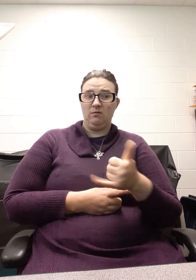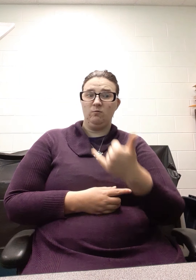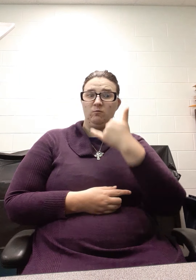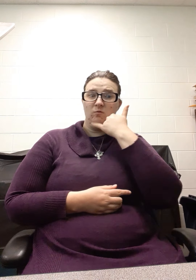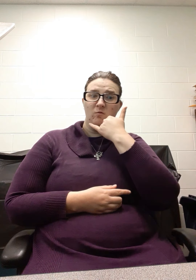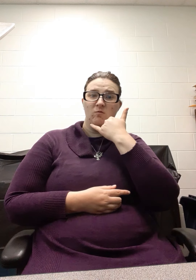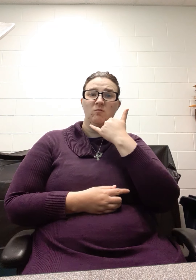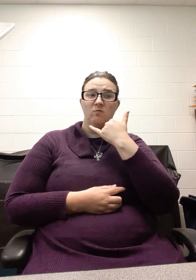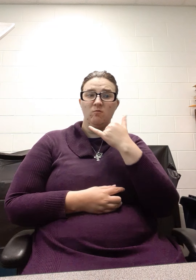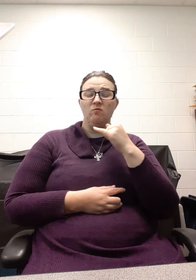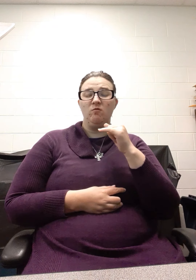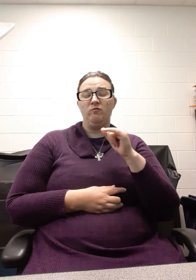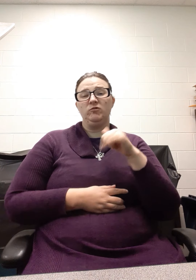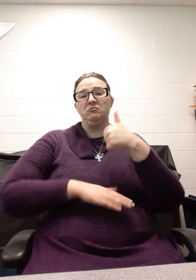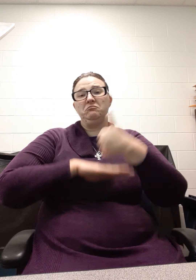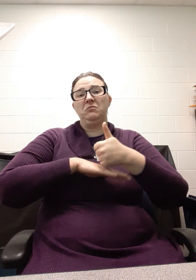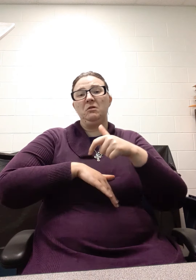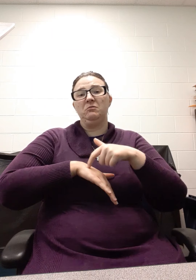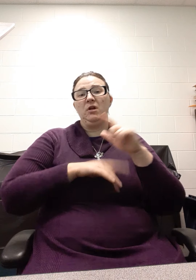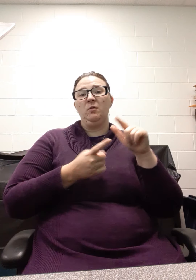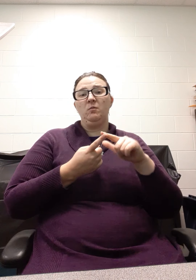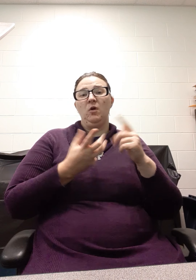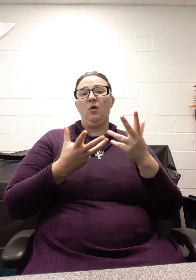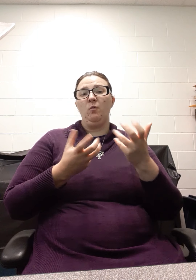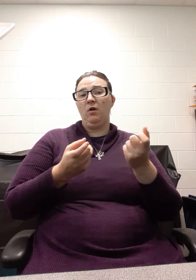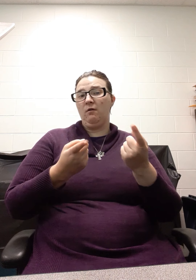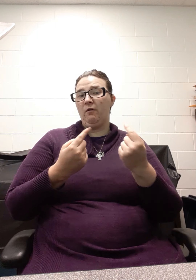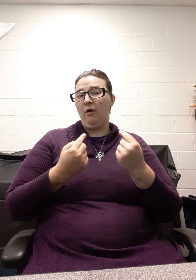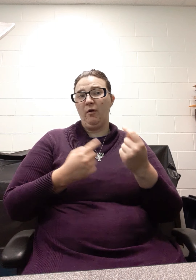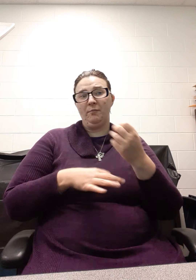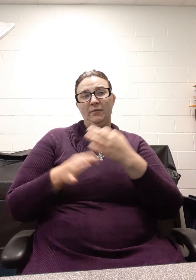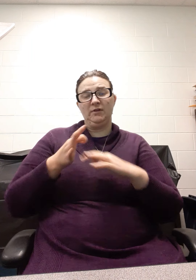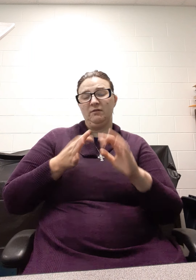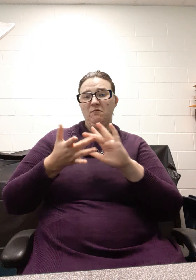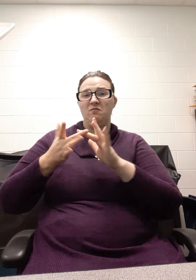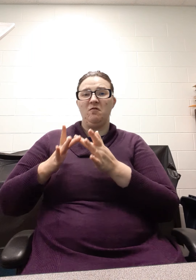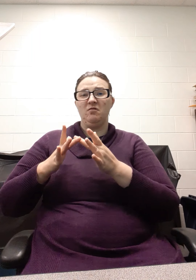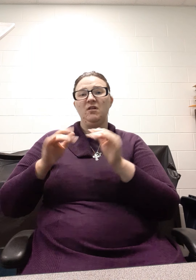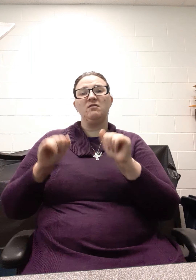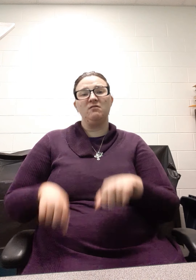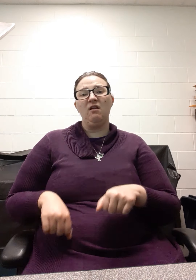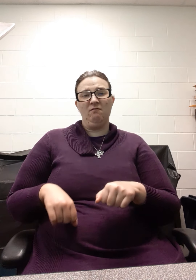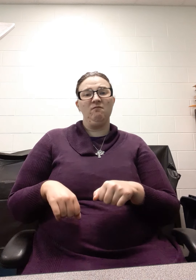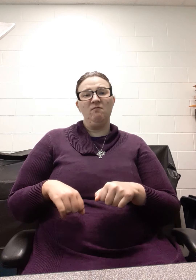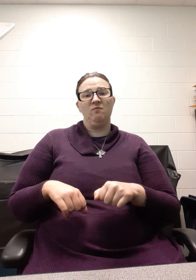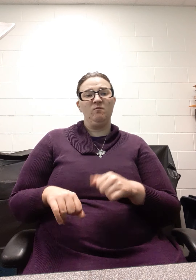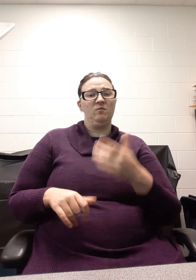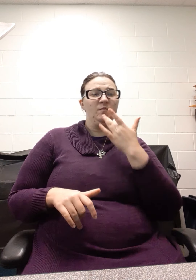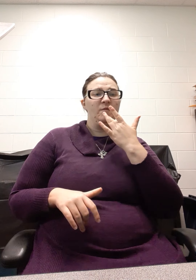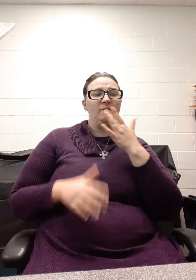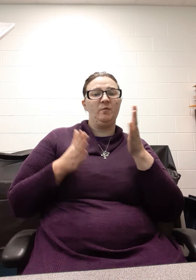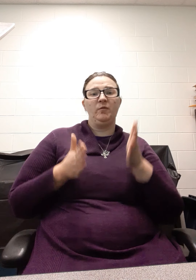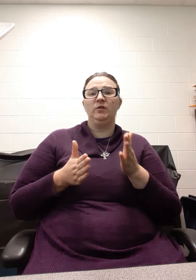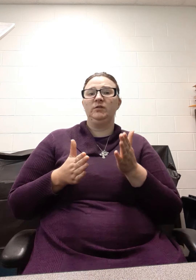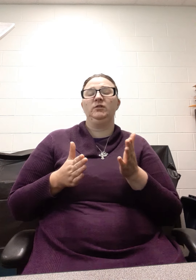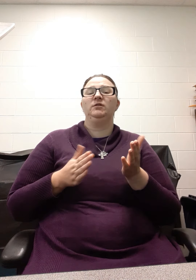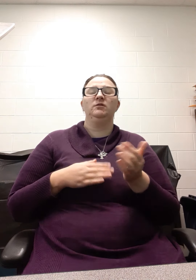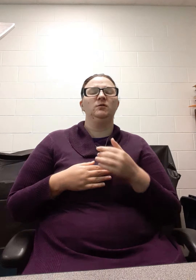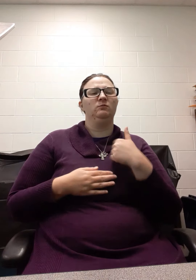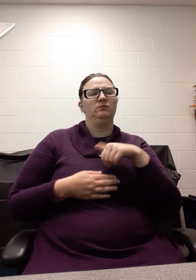reservations if you want to actually talk to a person instead of doing it online. Again, we appreciate you all watching this